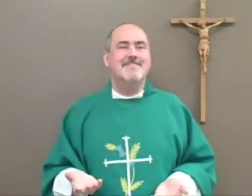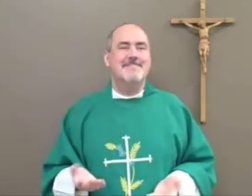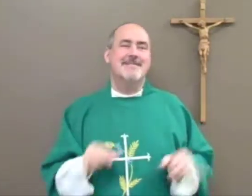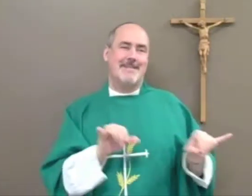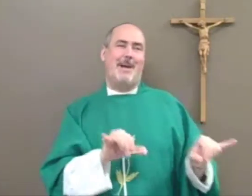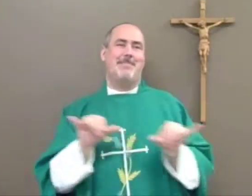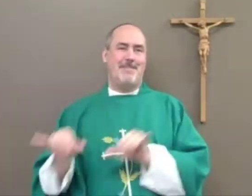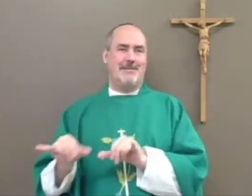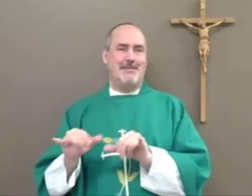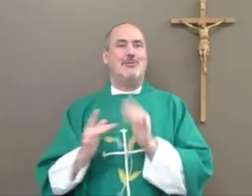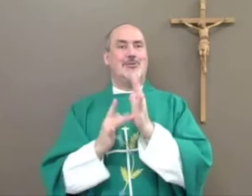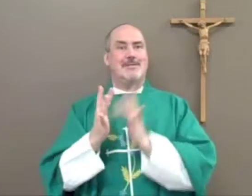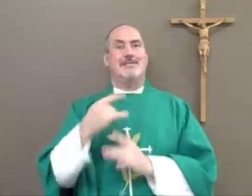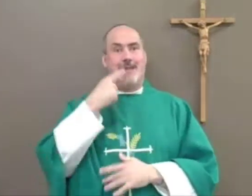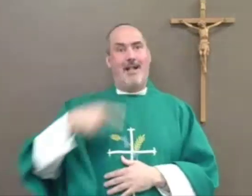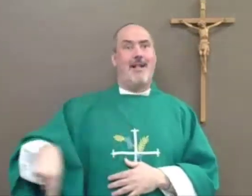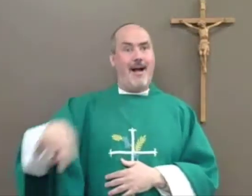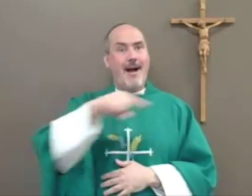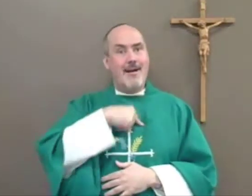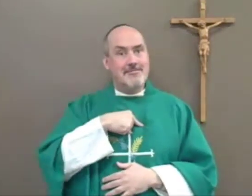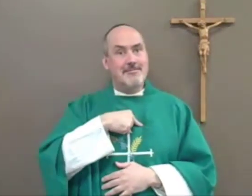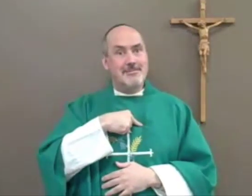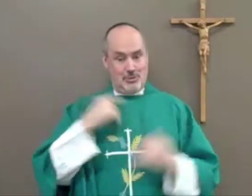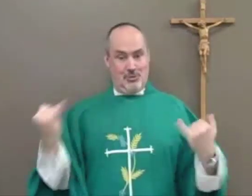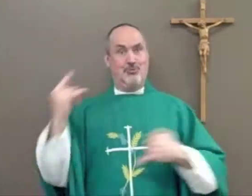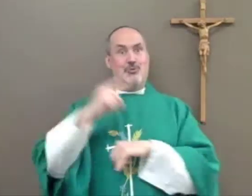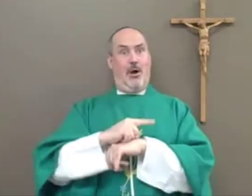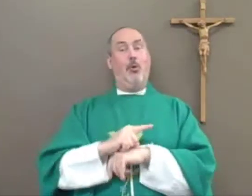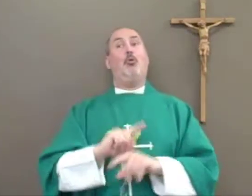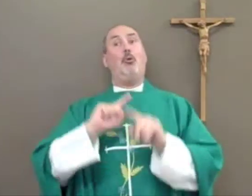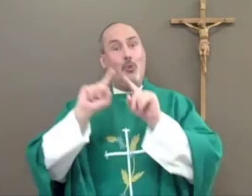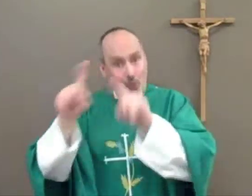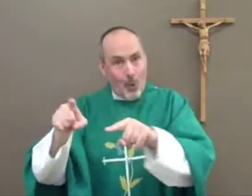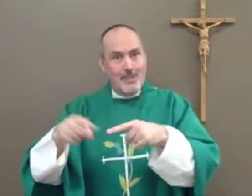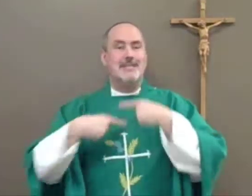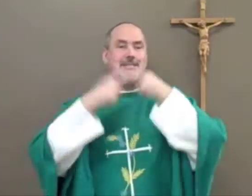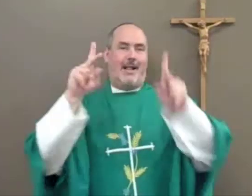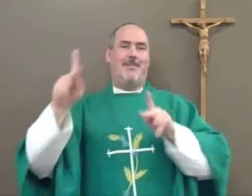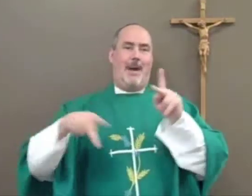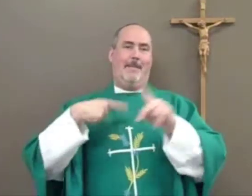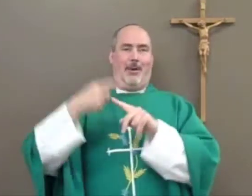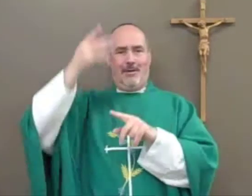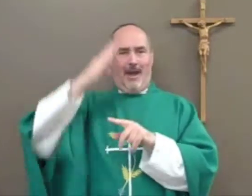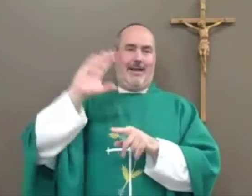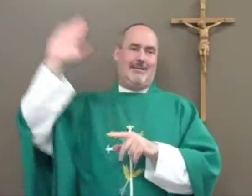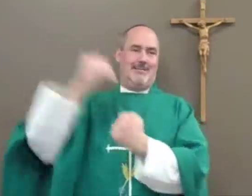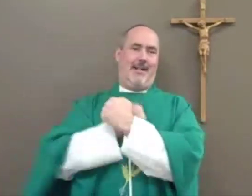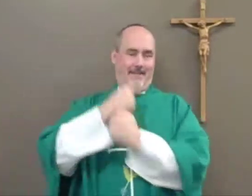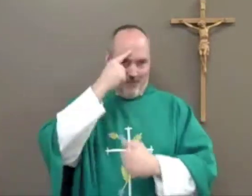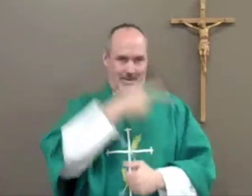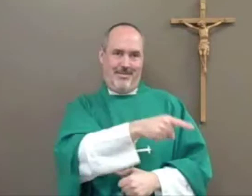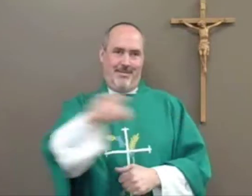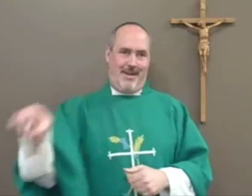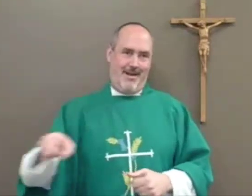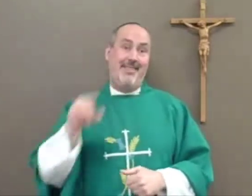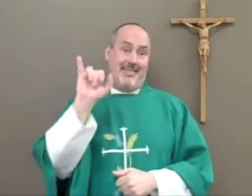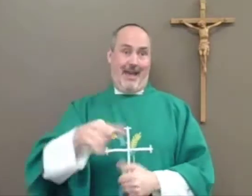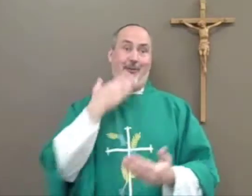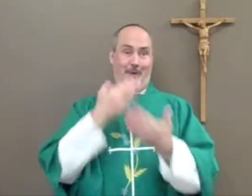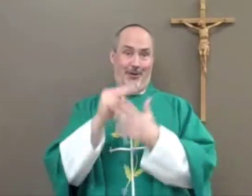And that's what Jesus is trying to tell us in today's scripture. Go forth and tell people about God's love. Share